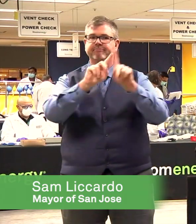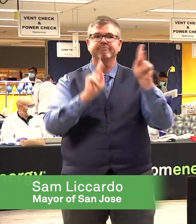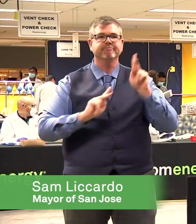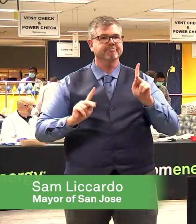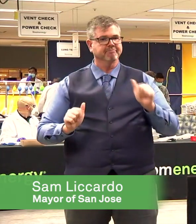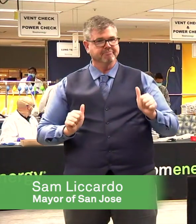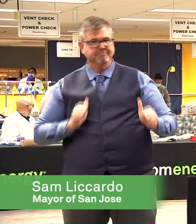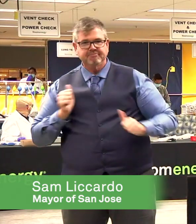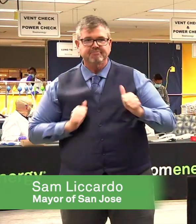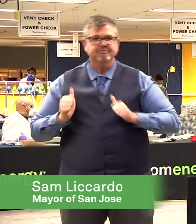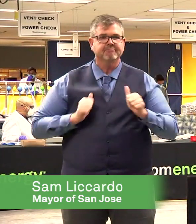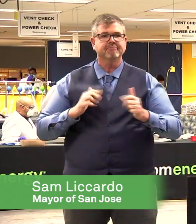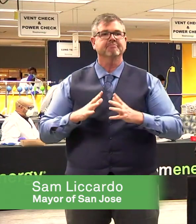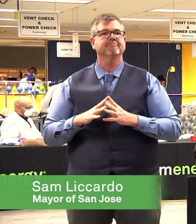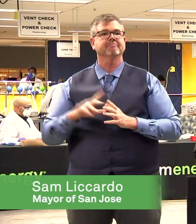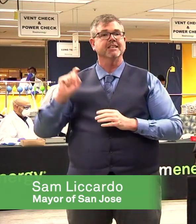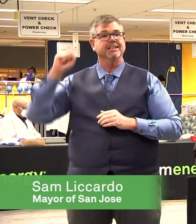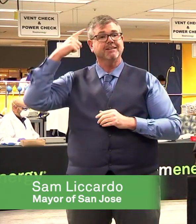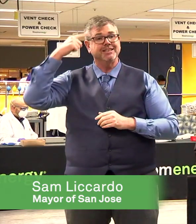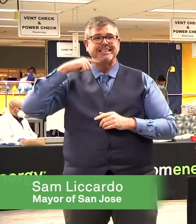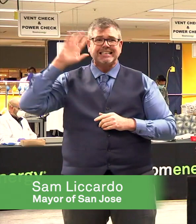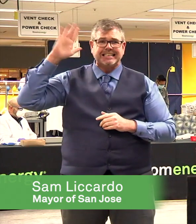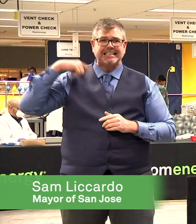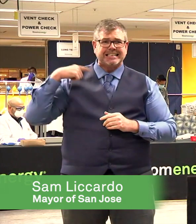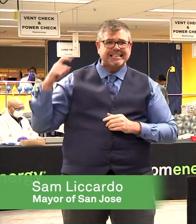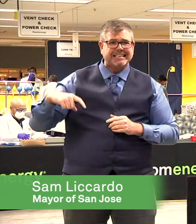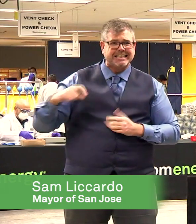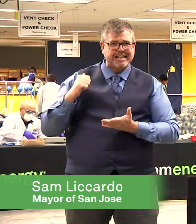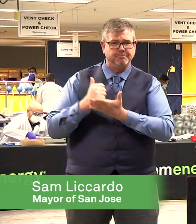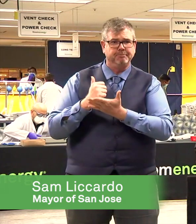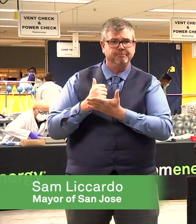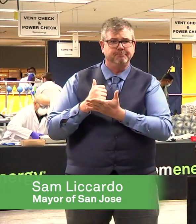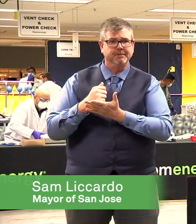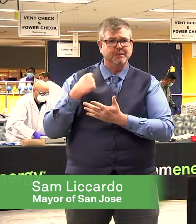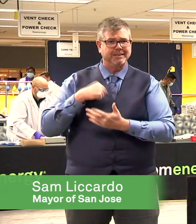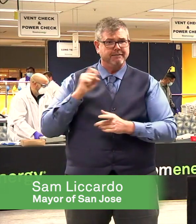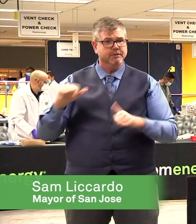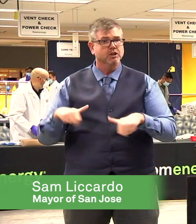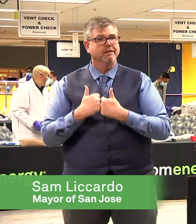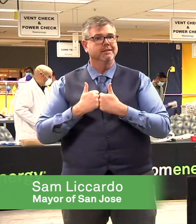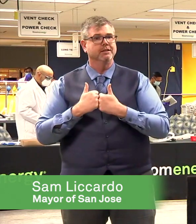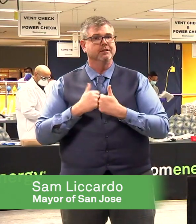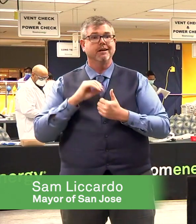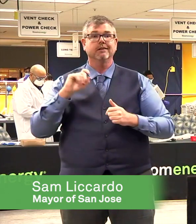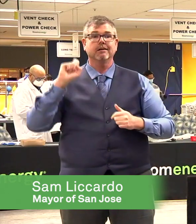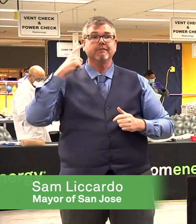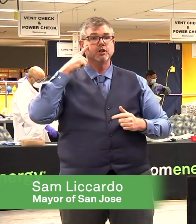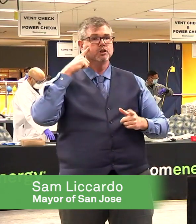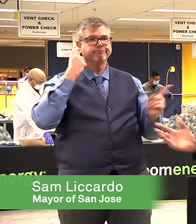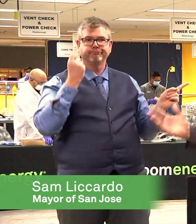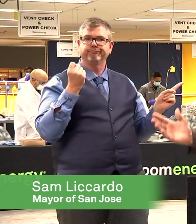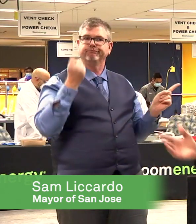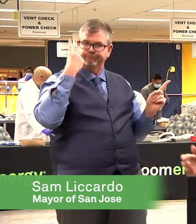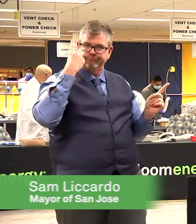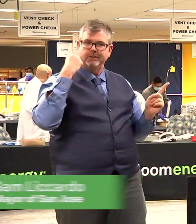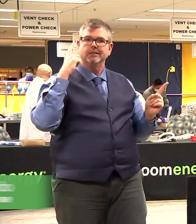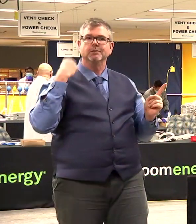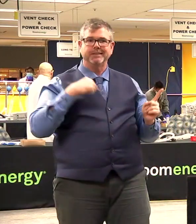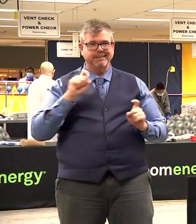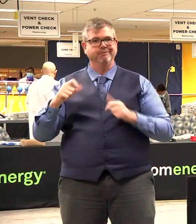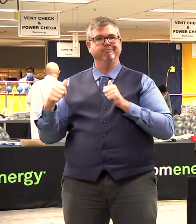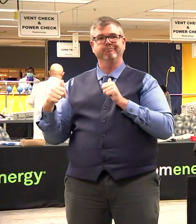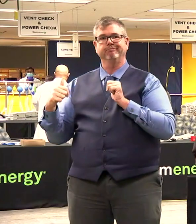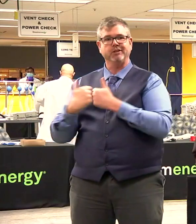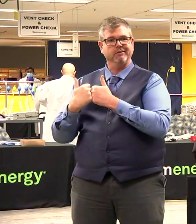put out a challenge, and he understood, in Silicon Valley, all we need is a challenge and a deadline. And great entrepreneurs respond. And that's what